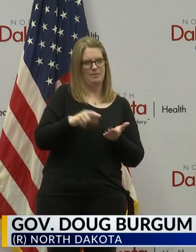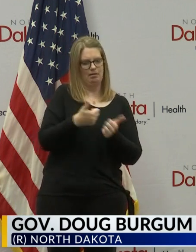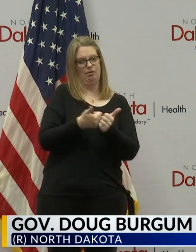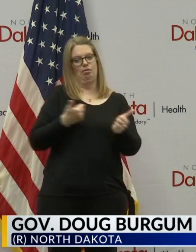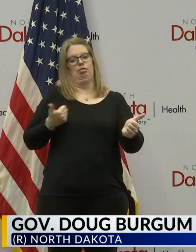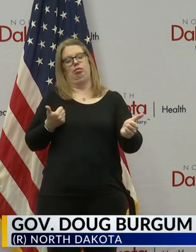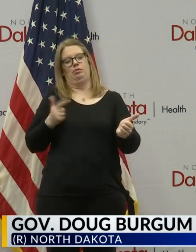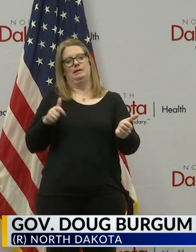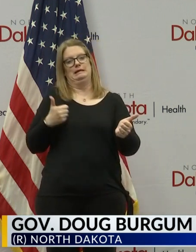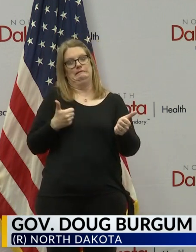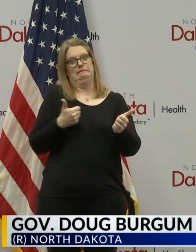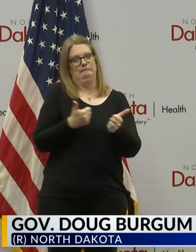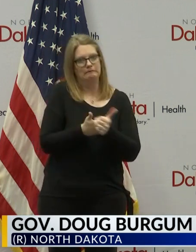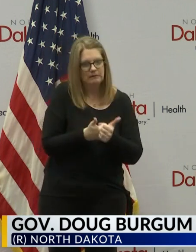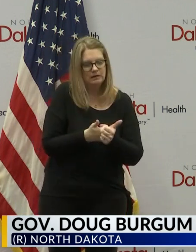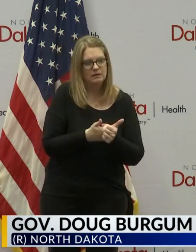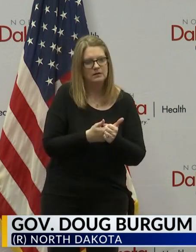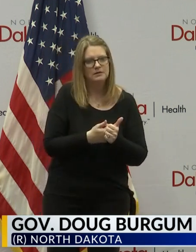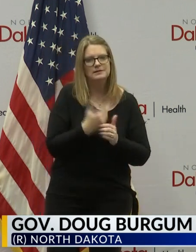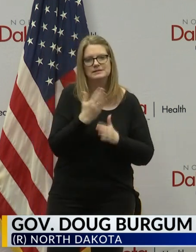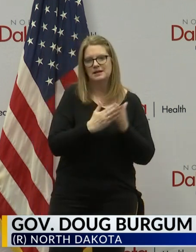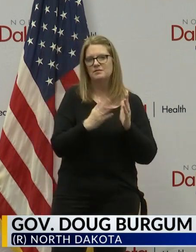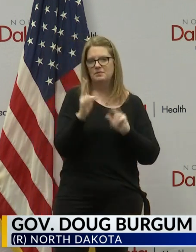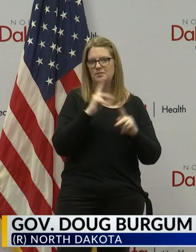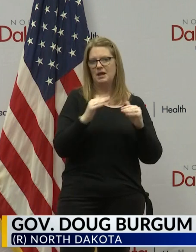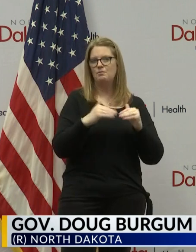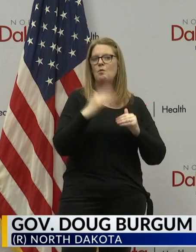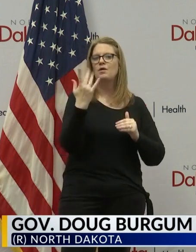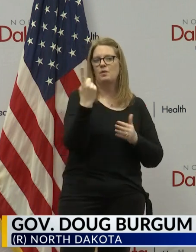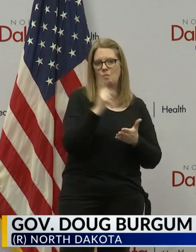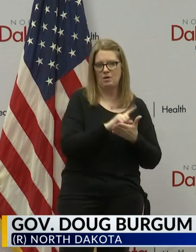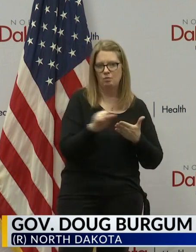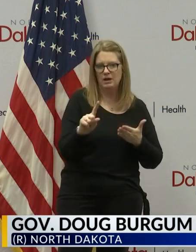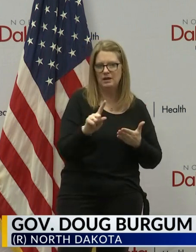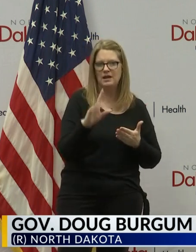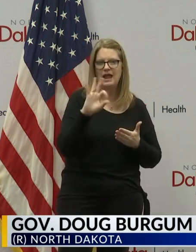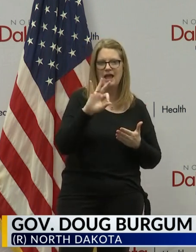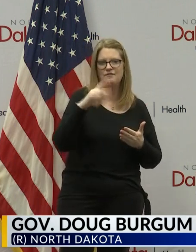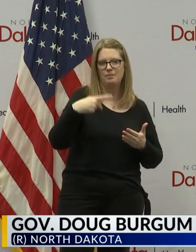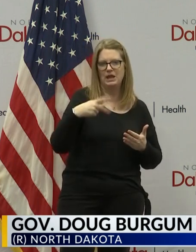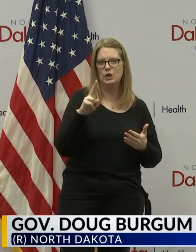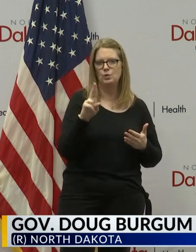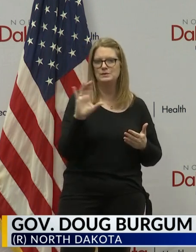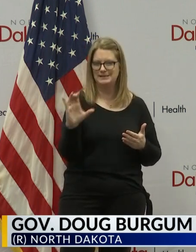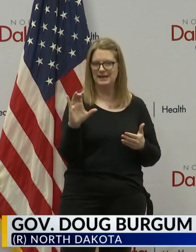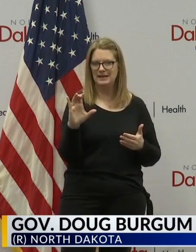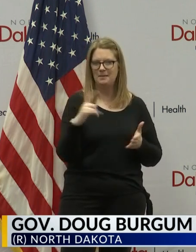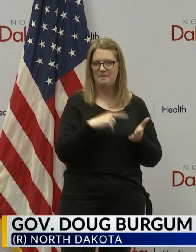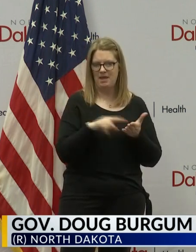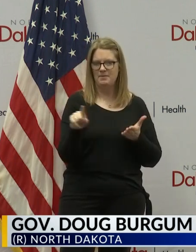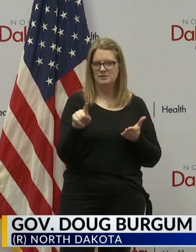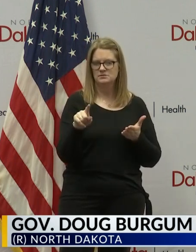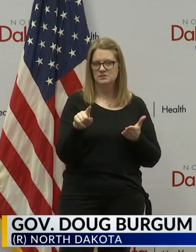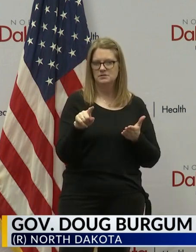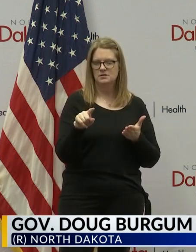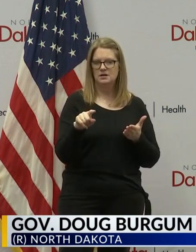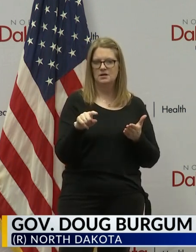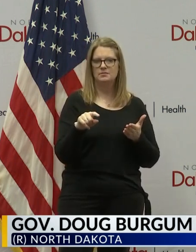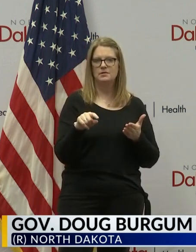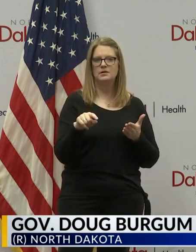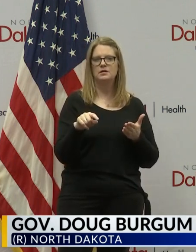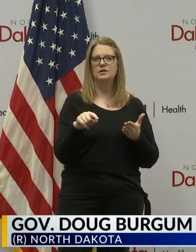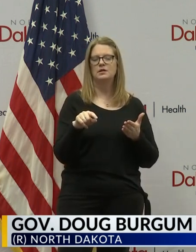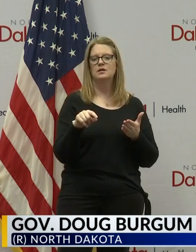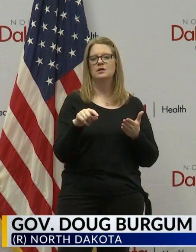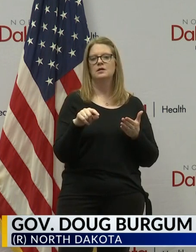Many of the individuals, you know, had more than one week of these FPUC payments on the list. We